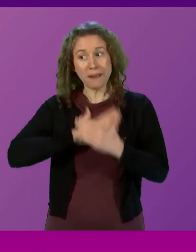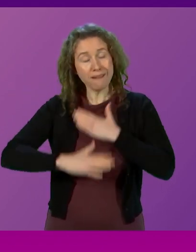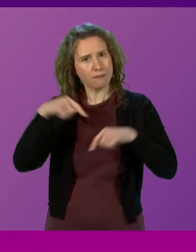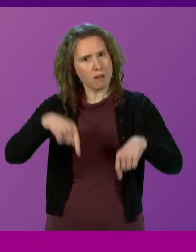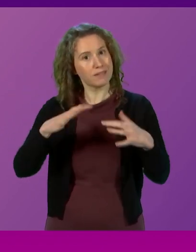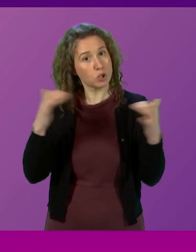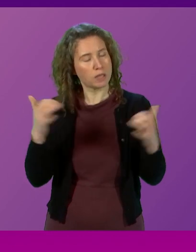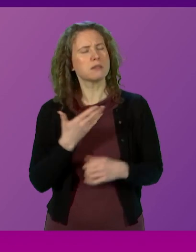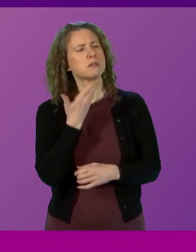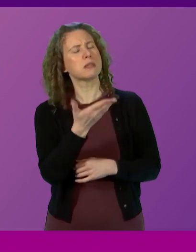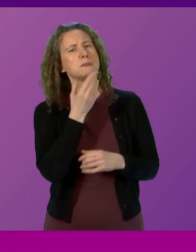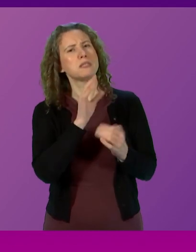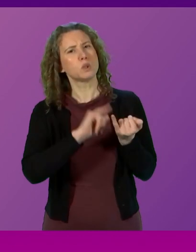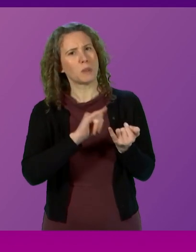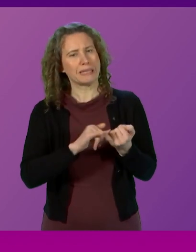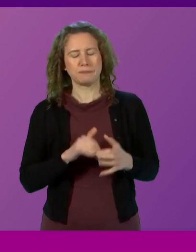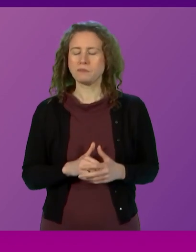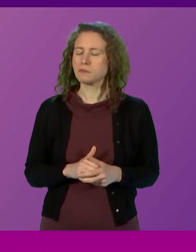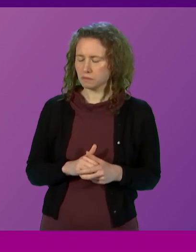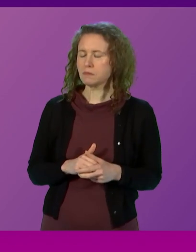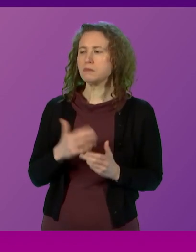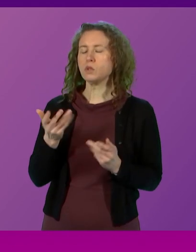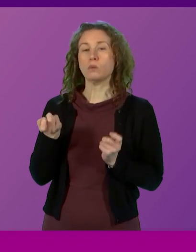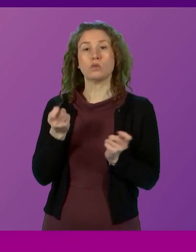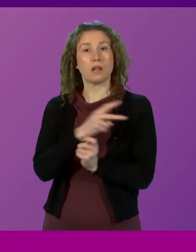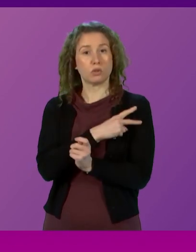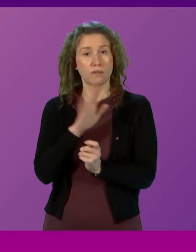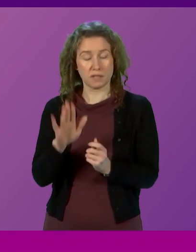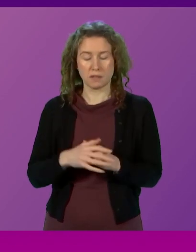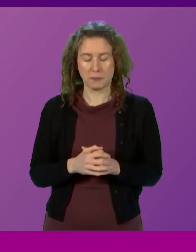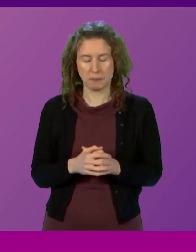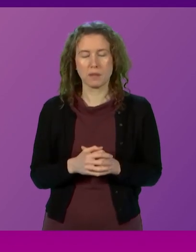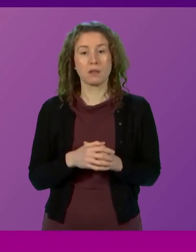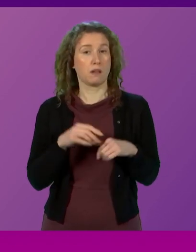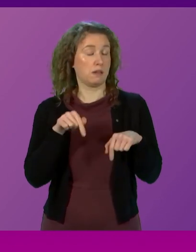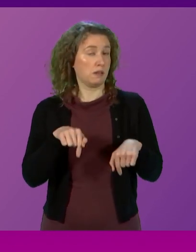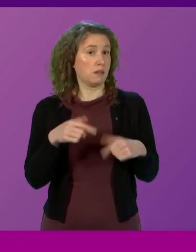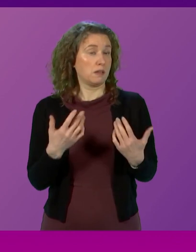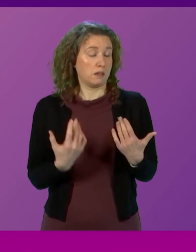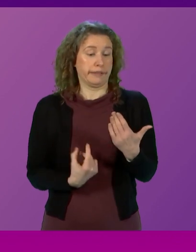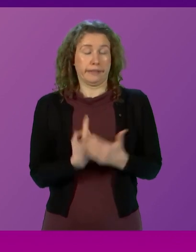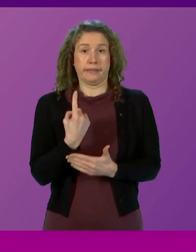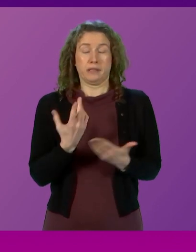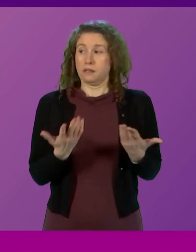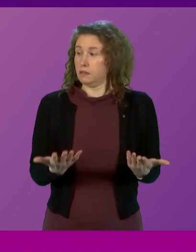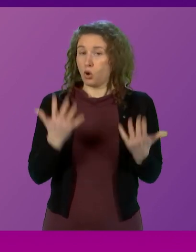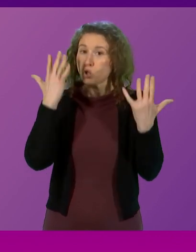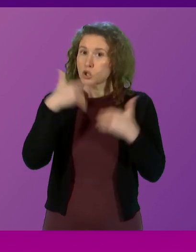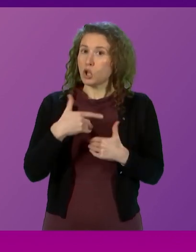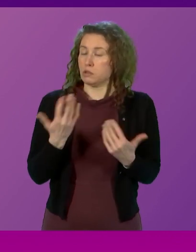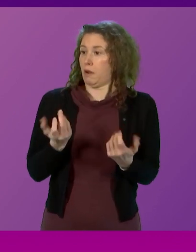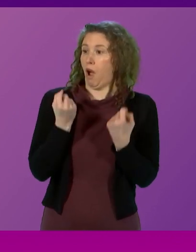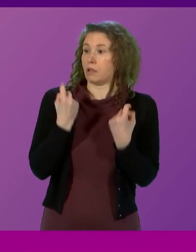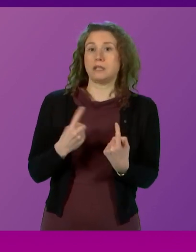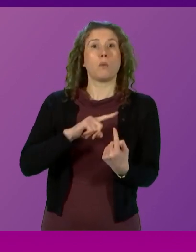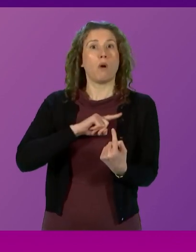this Chamber. Mr Swinney. So, Presiding Officer, in light of the understandable concern that you